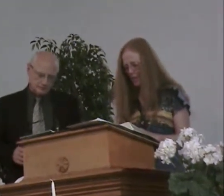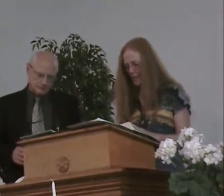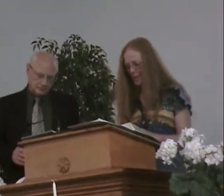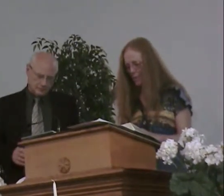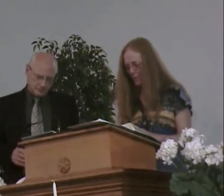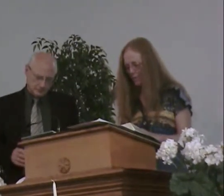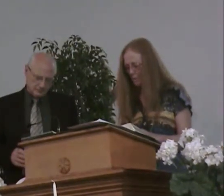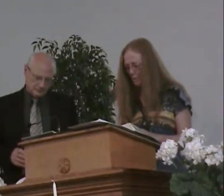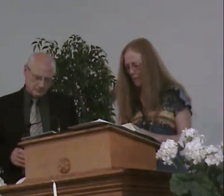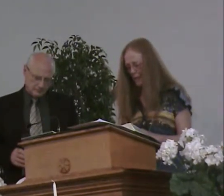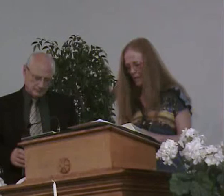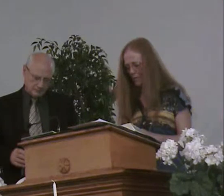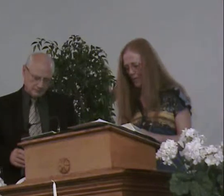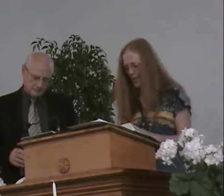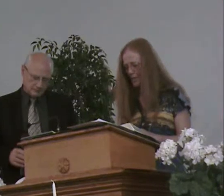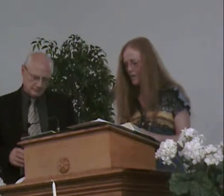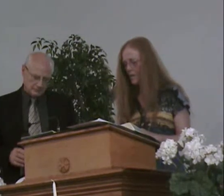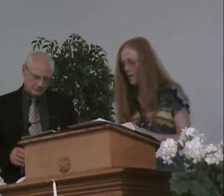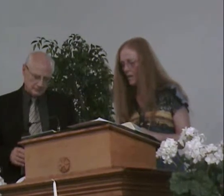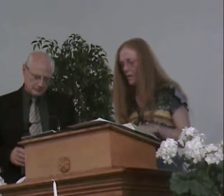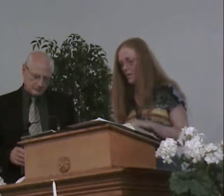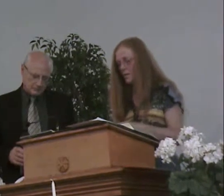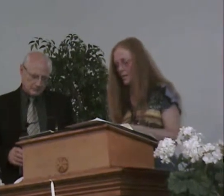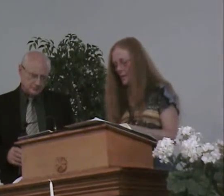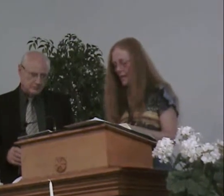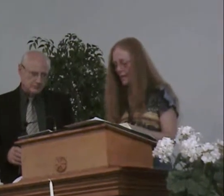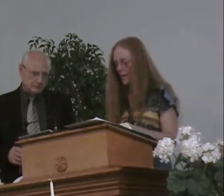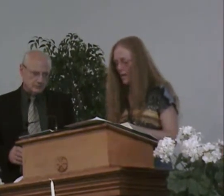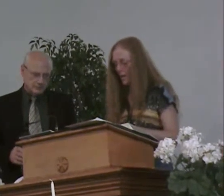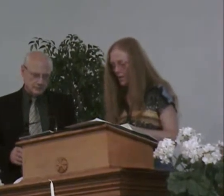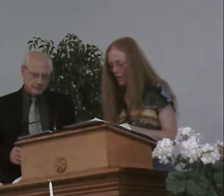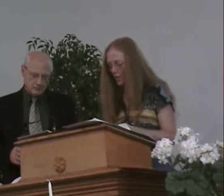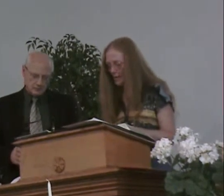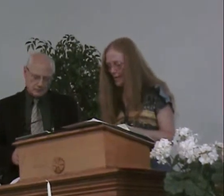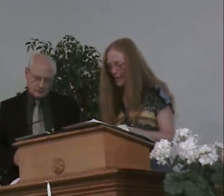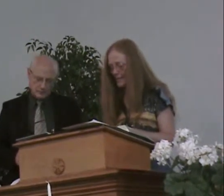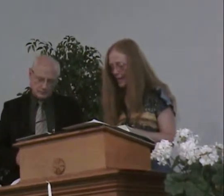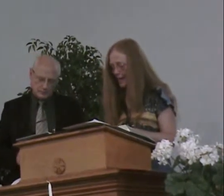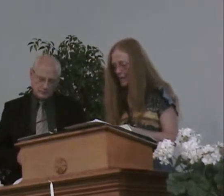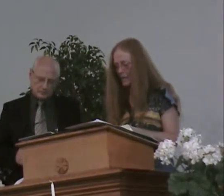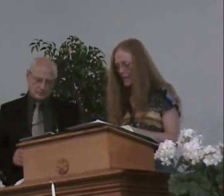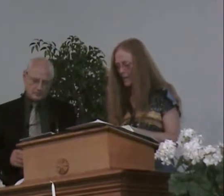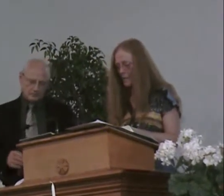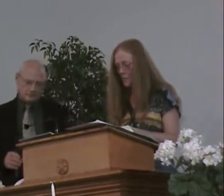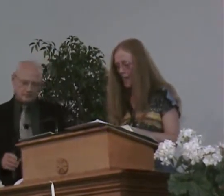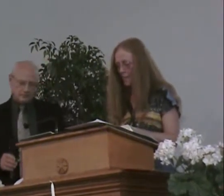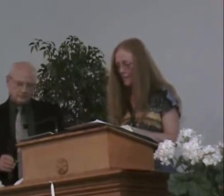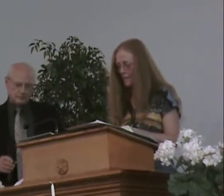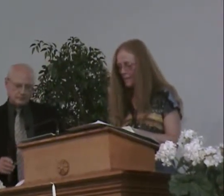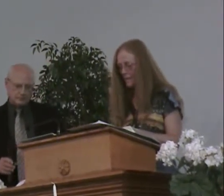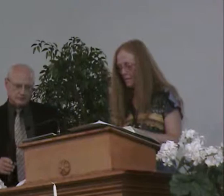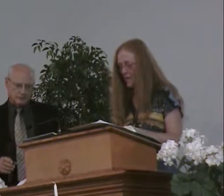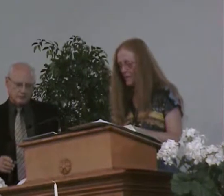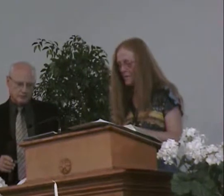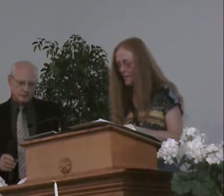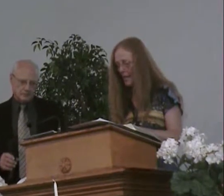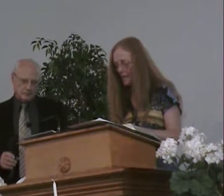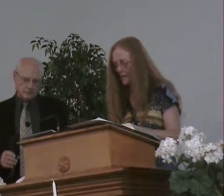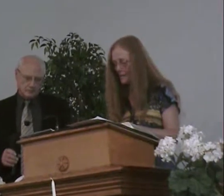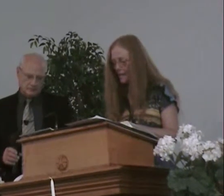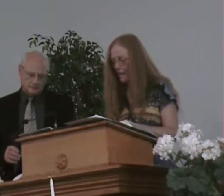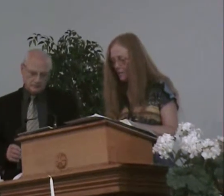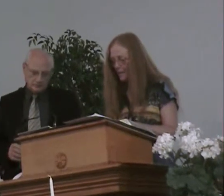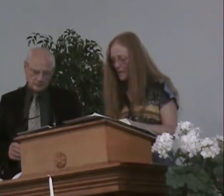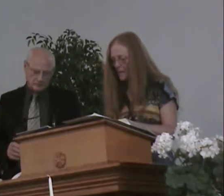continue as they were from the beginning of creation. Verse 9. The Lord is not slack concerning his promise, as some count